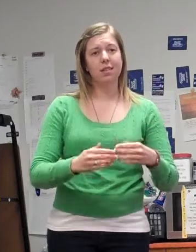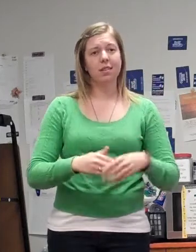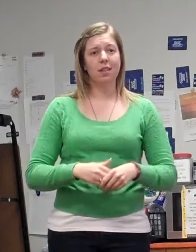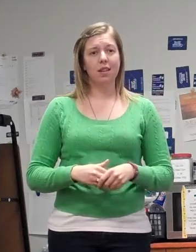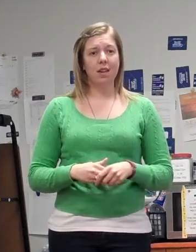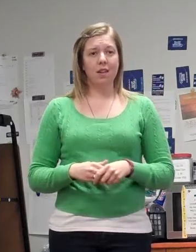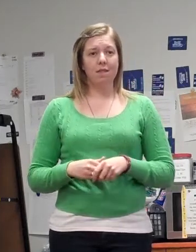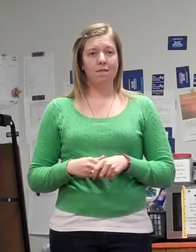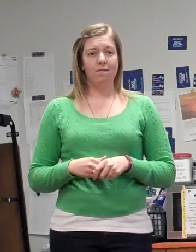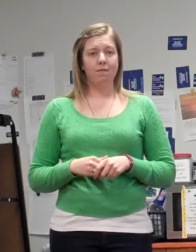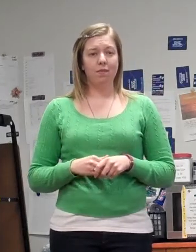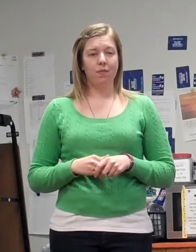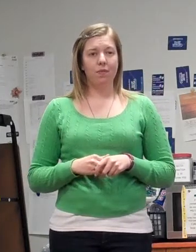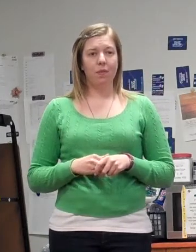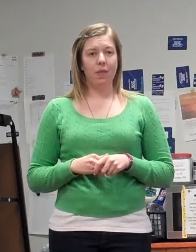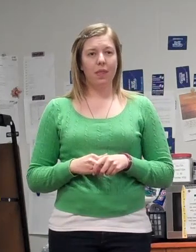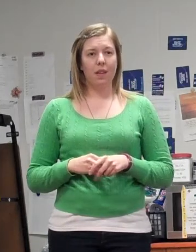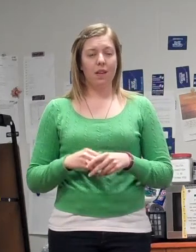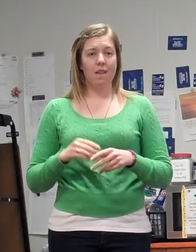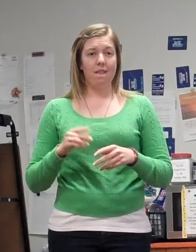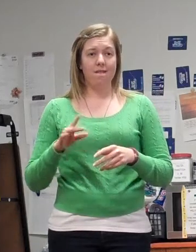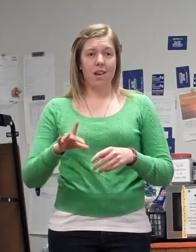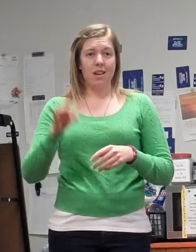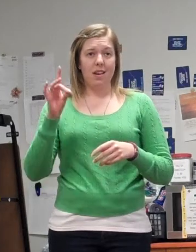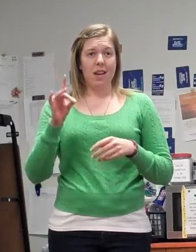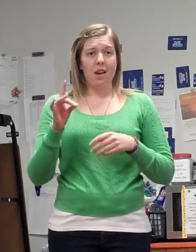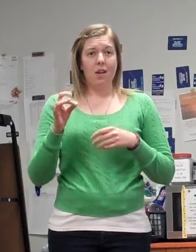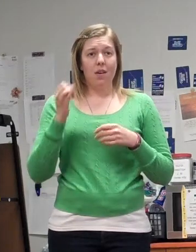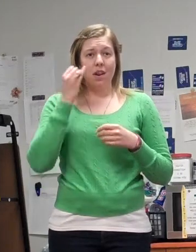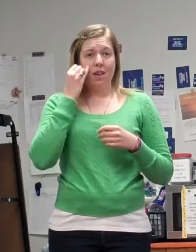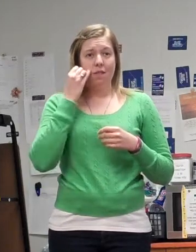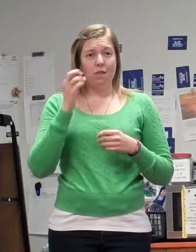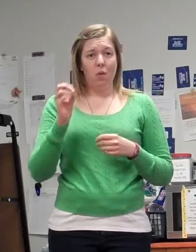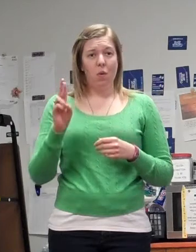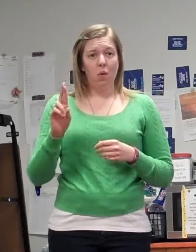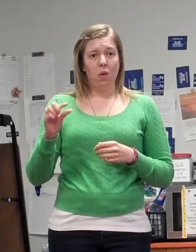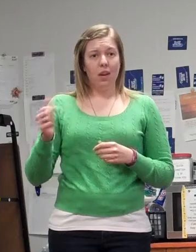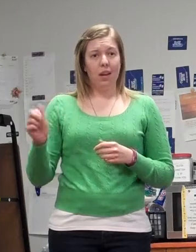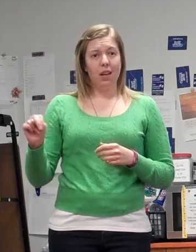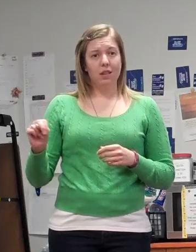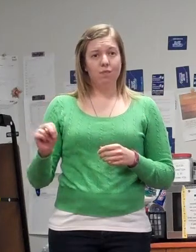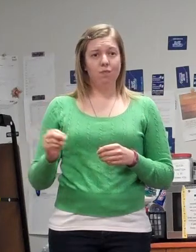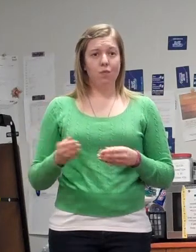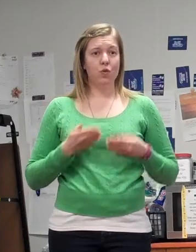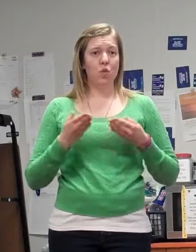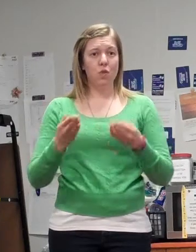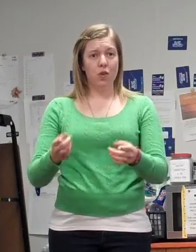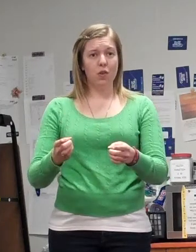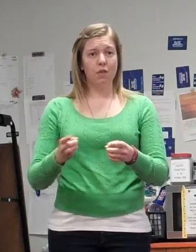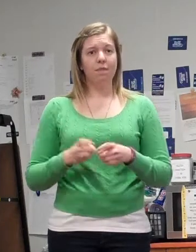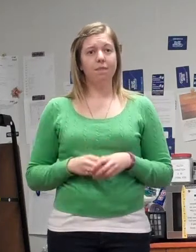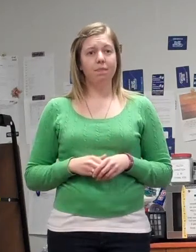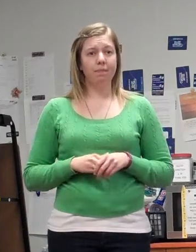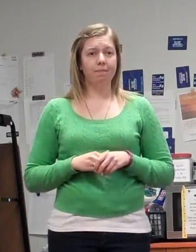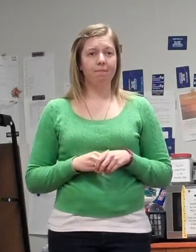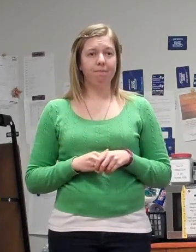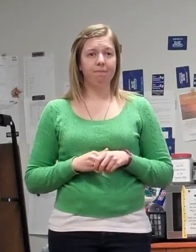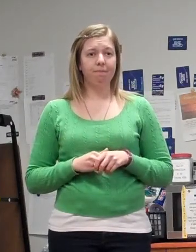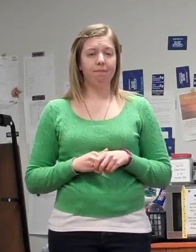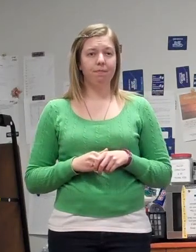if they're a potential organ donor. Kind of uncomfortable, their loved one has just died. You told them that, and